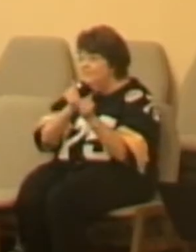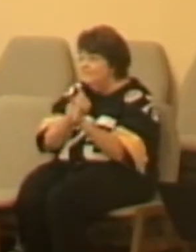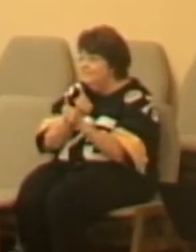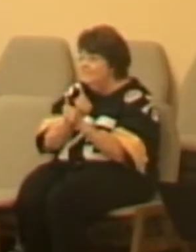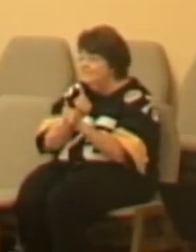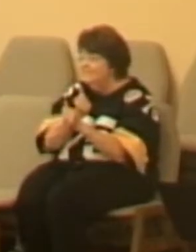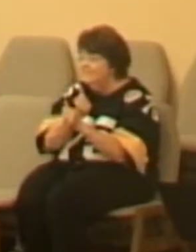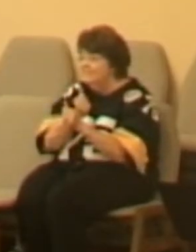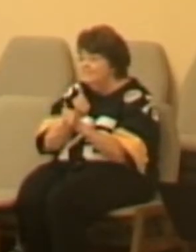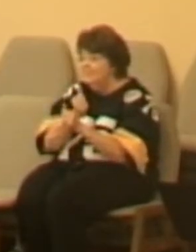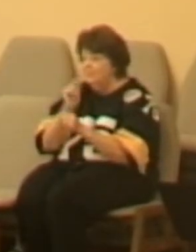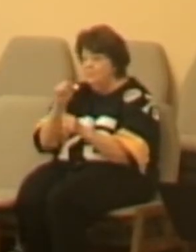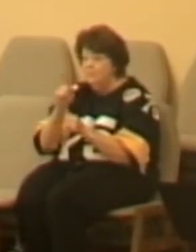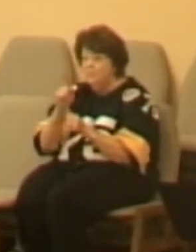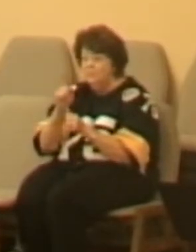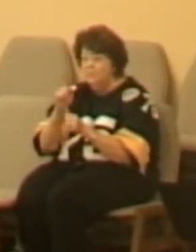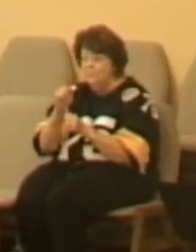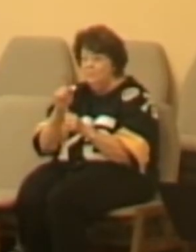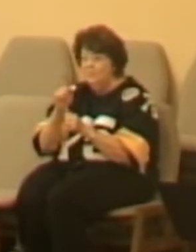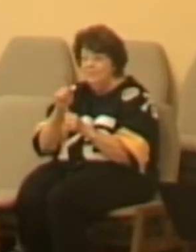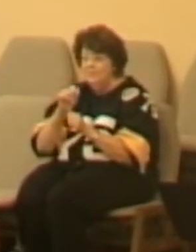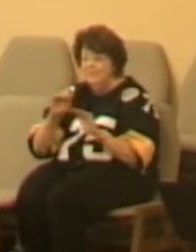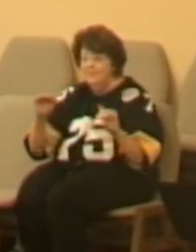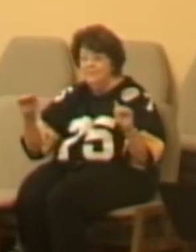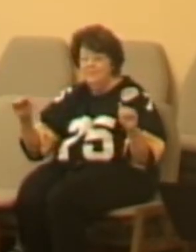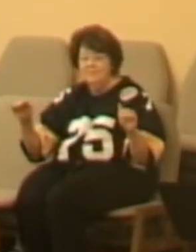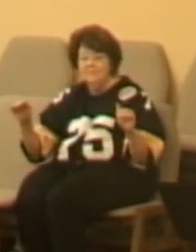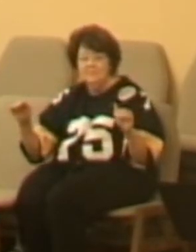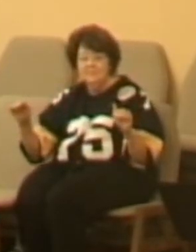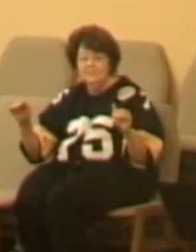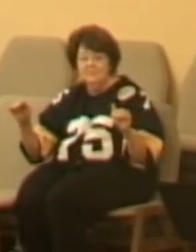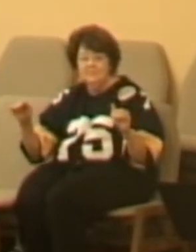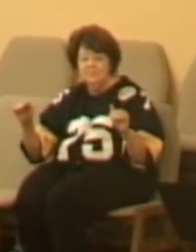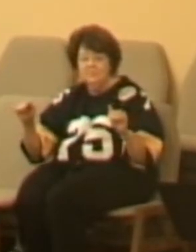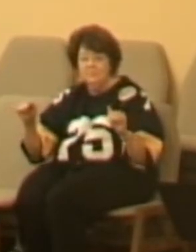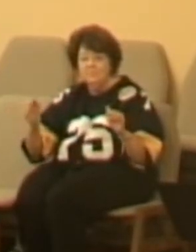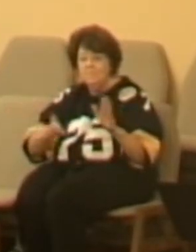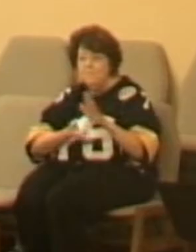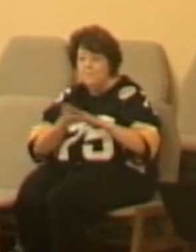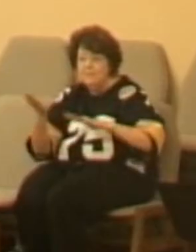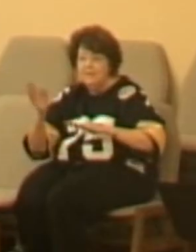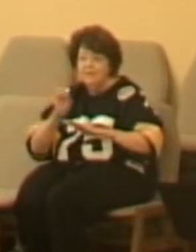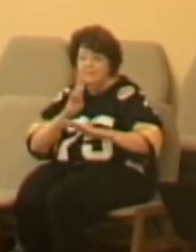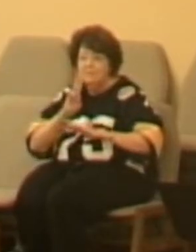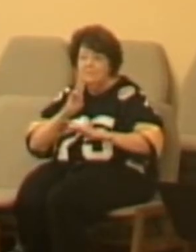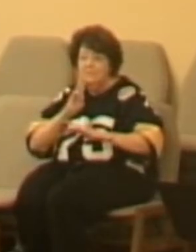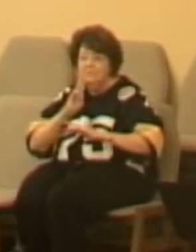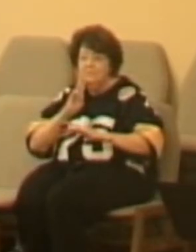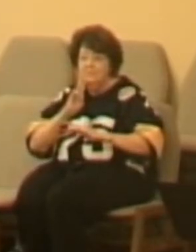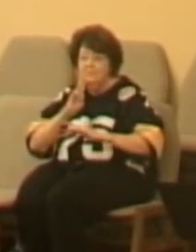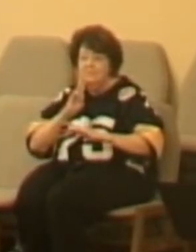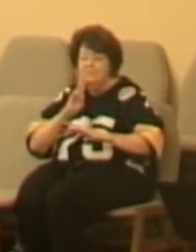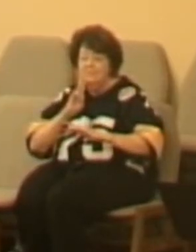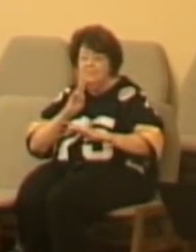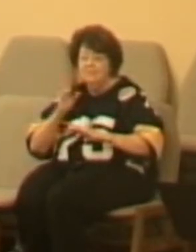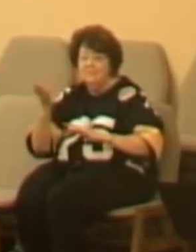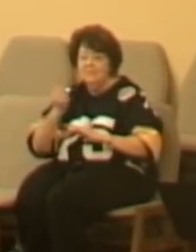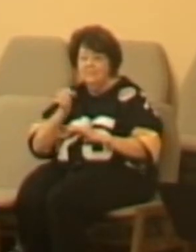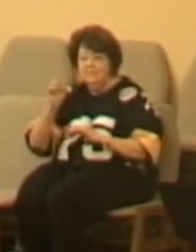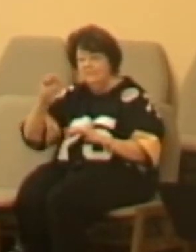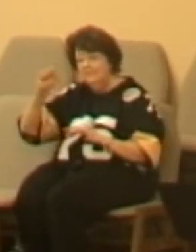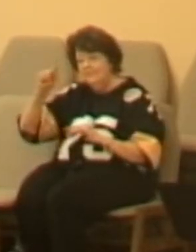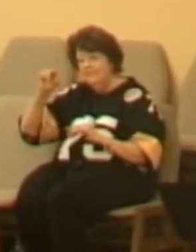And one of those four-year-olds makes his way up to the shore of the lake where you are and takes a stone